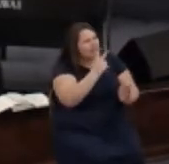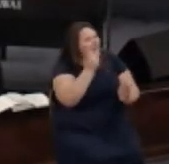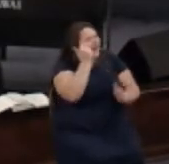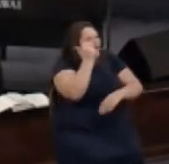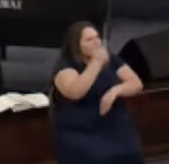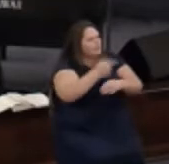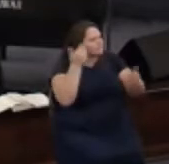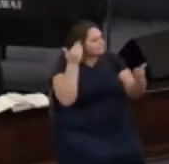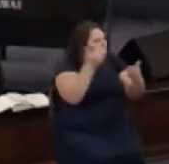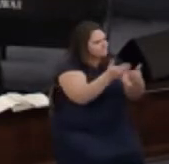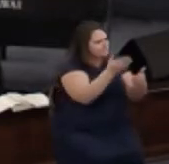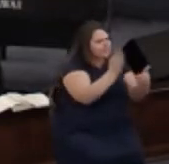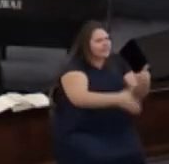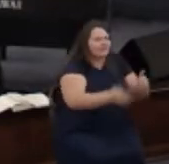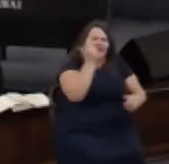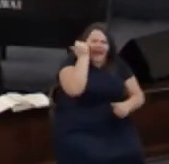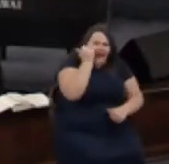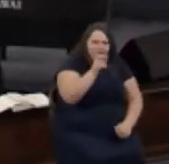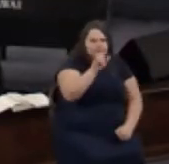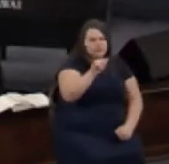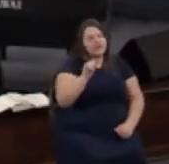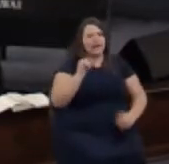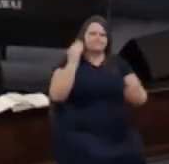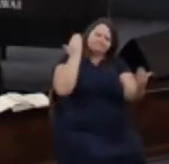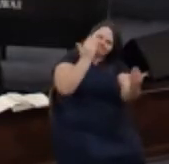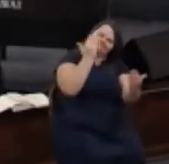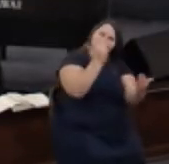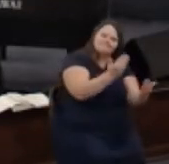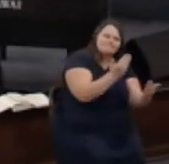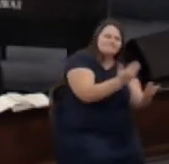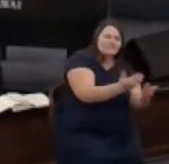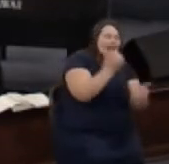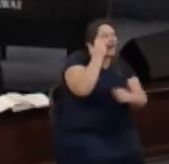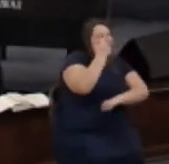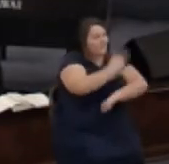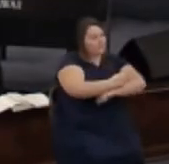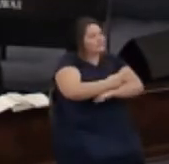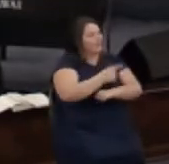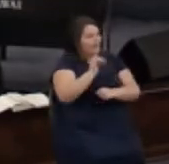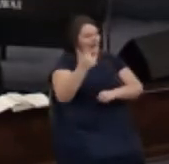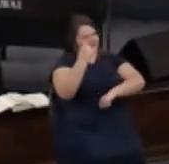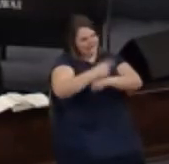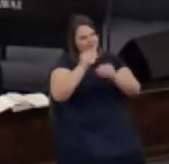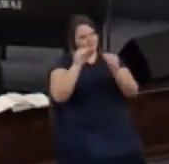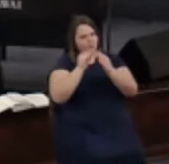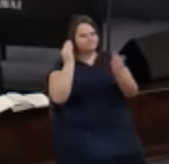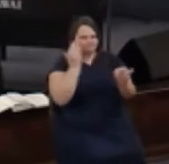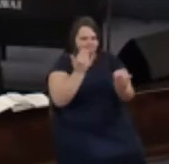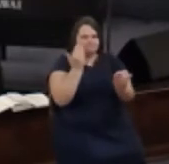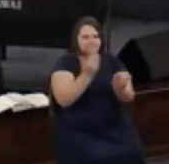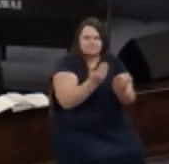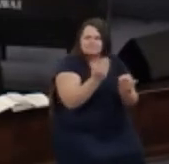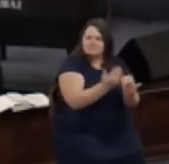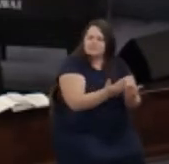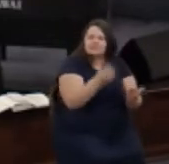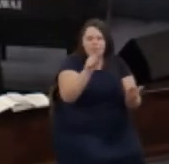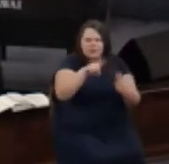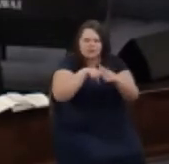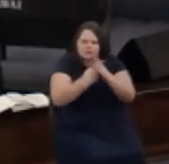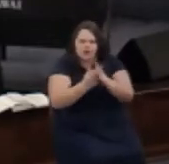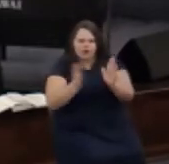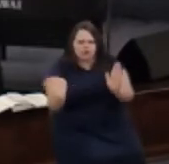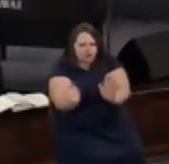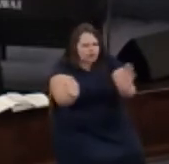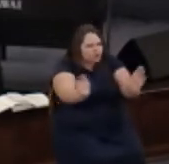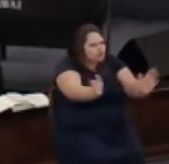well every day the day draws near let me tell you every day we go by the day is drawing near so we need to start encouraging one